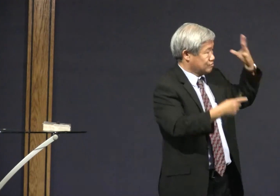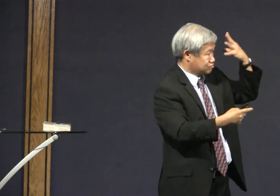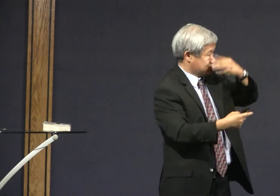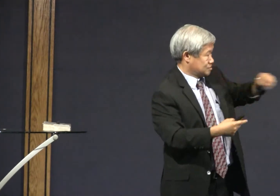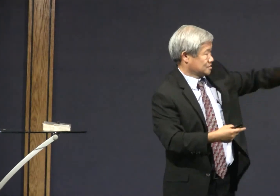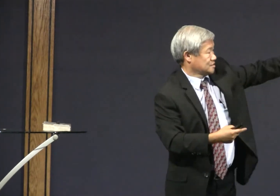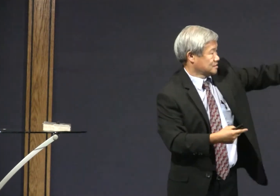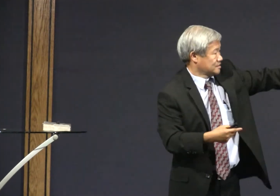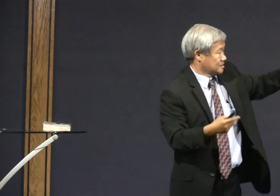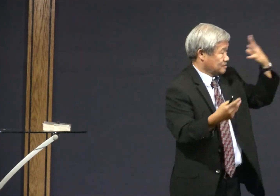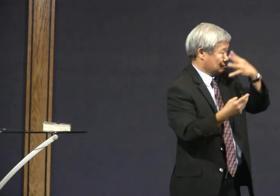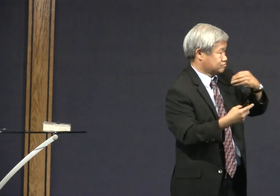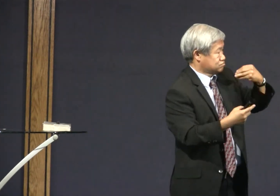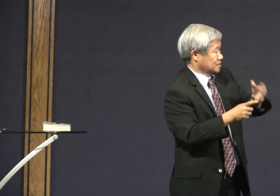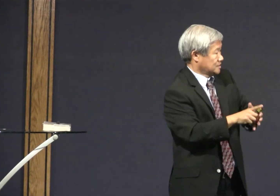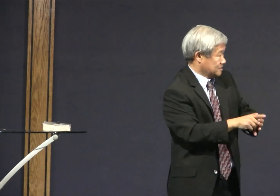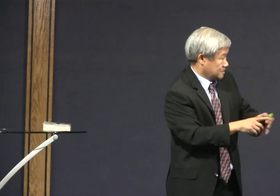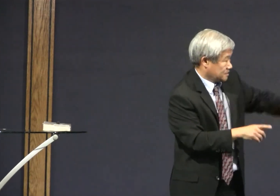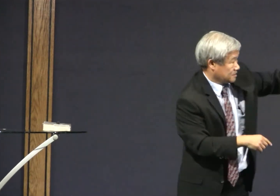so you see this is a picture here